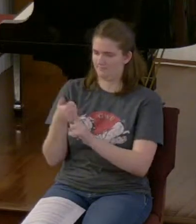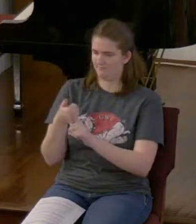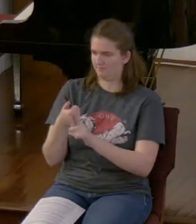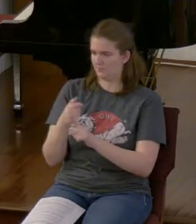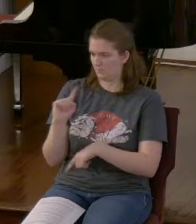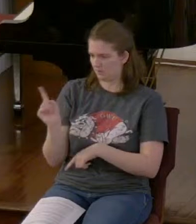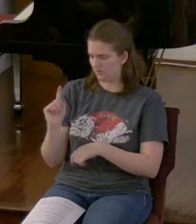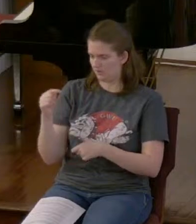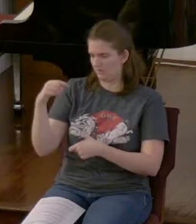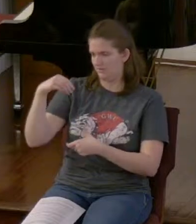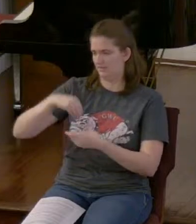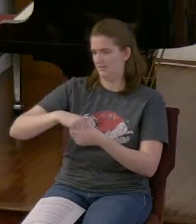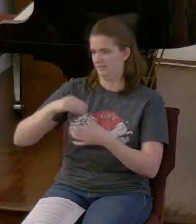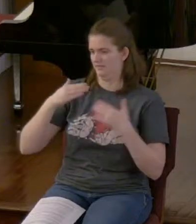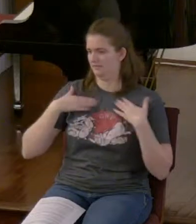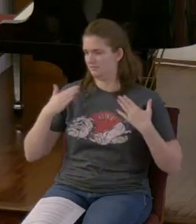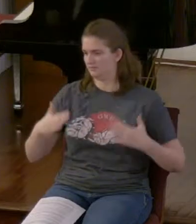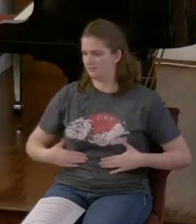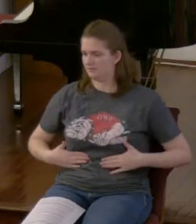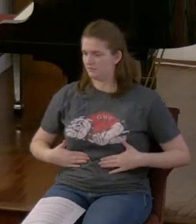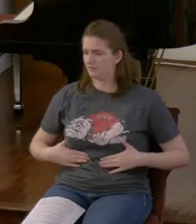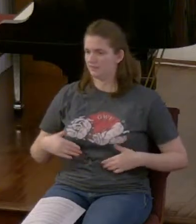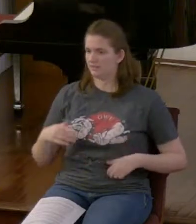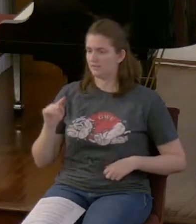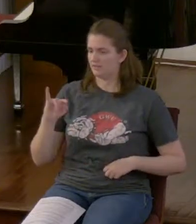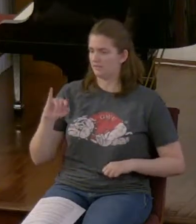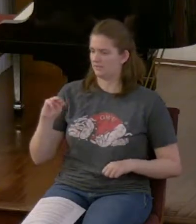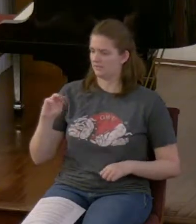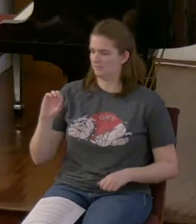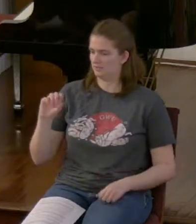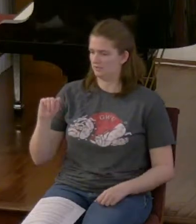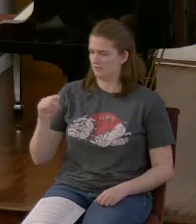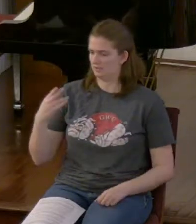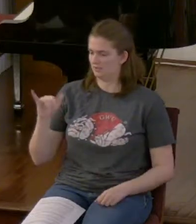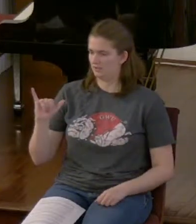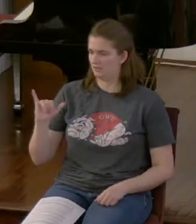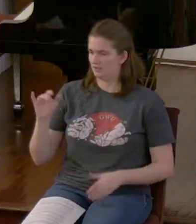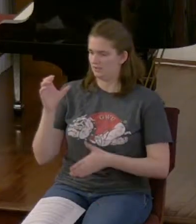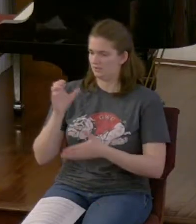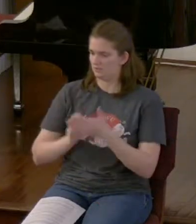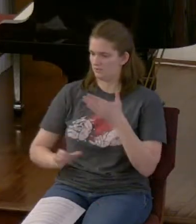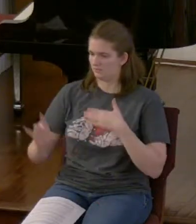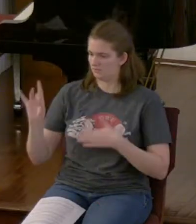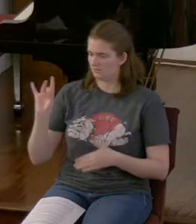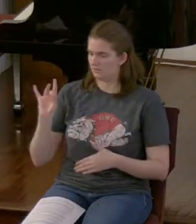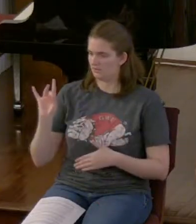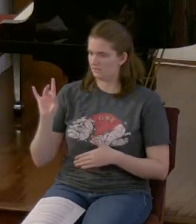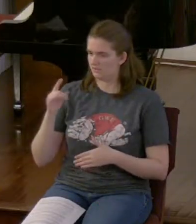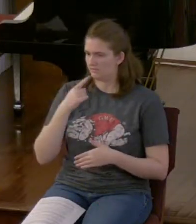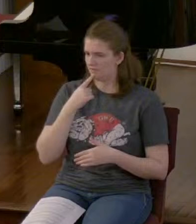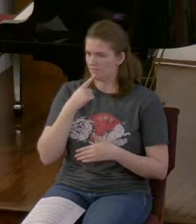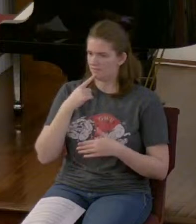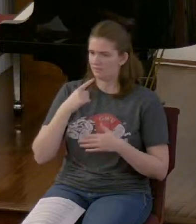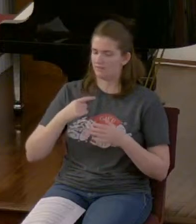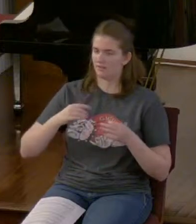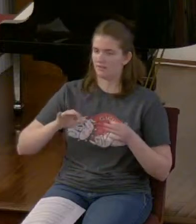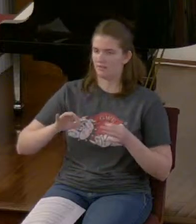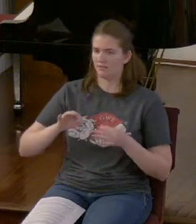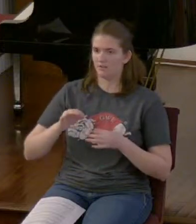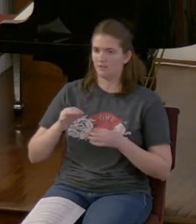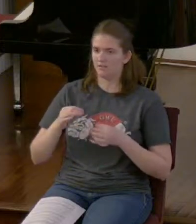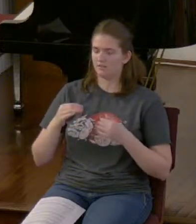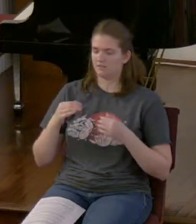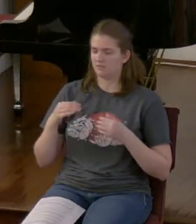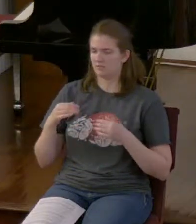at 1 Timothy 4.80 He says For bodily discipline is only of little profit but godliness is